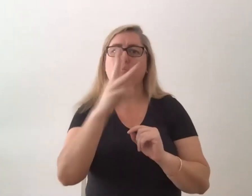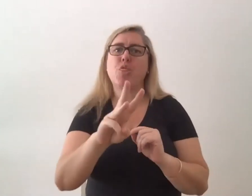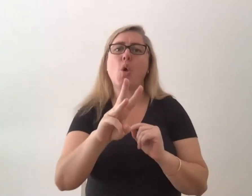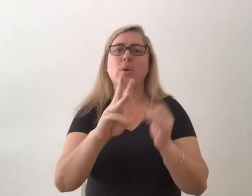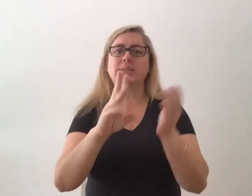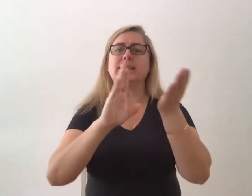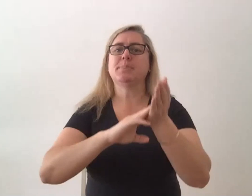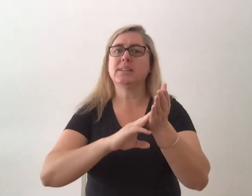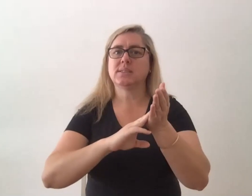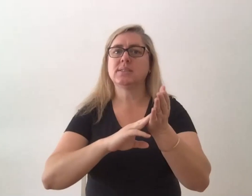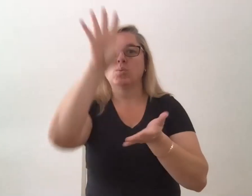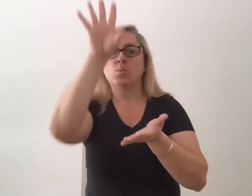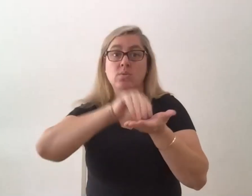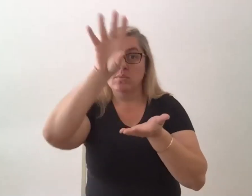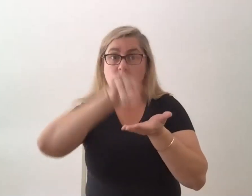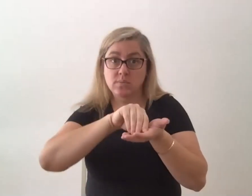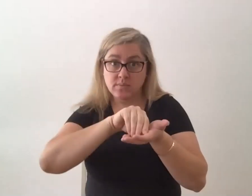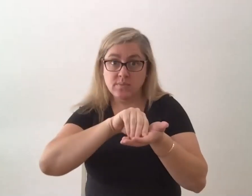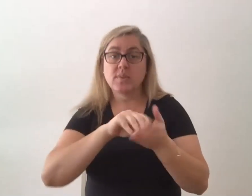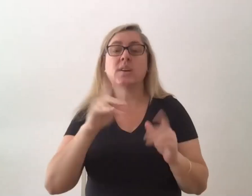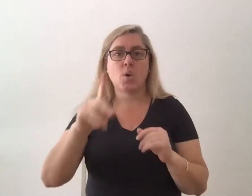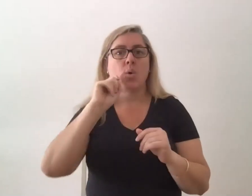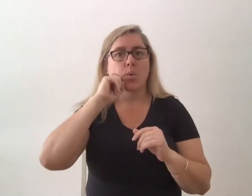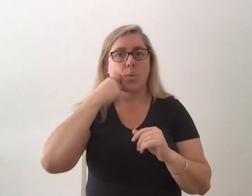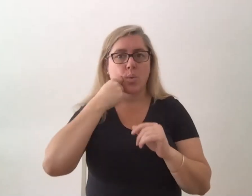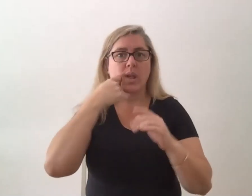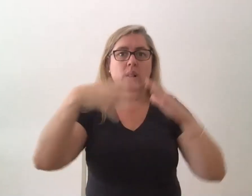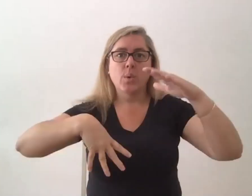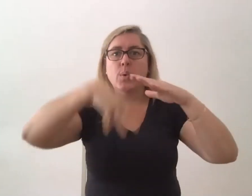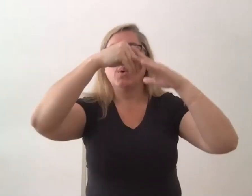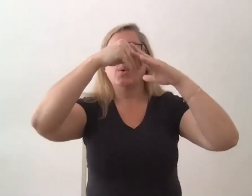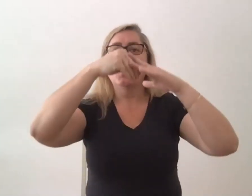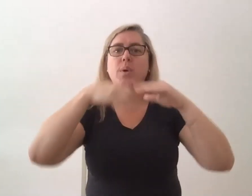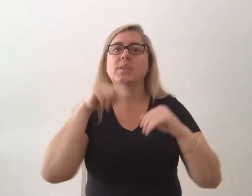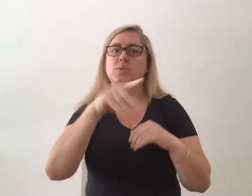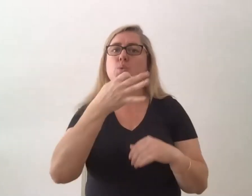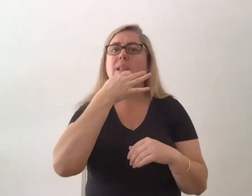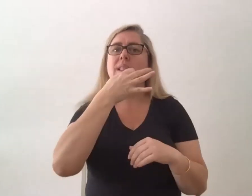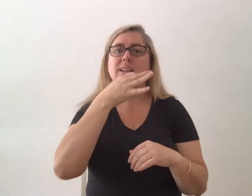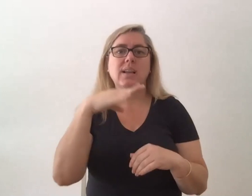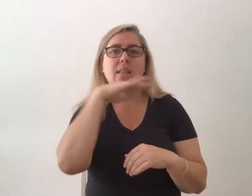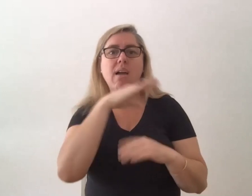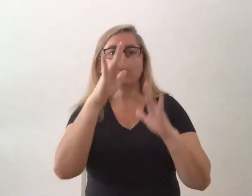it's being recorded and will be uploaded to the Little Lunch Online website